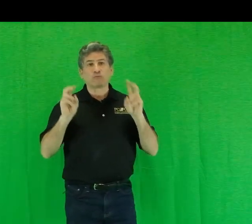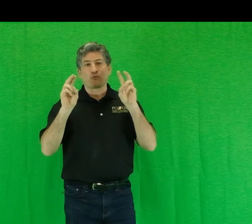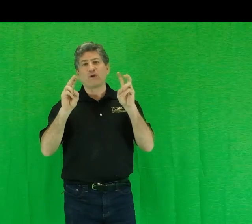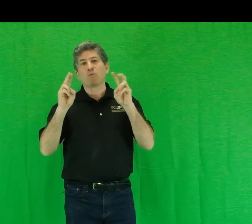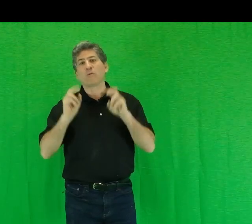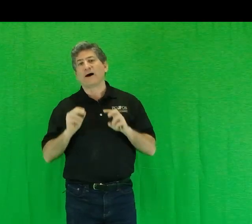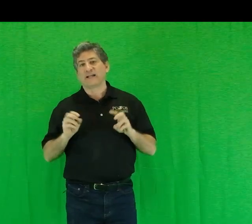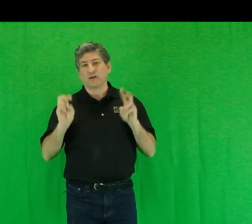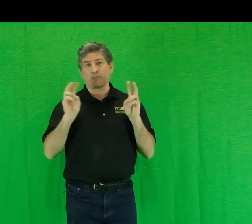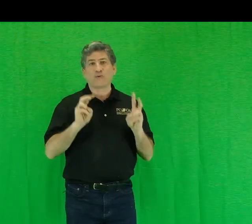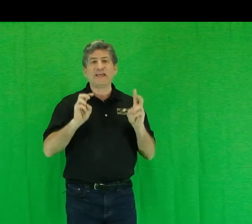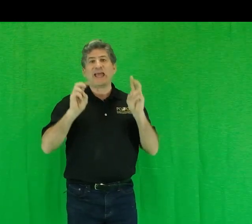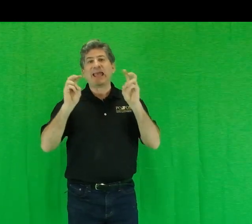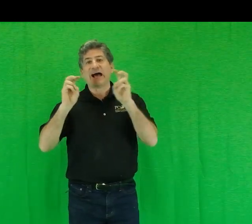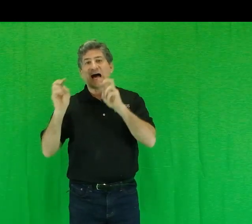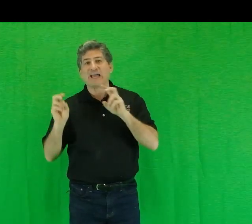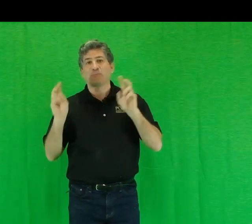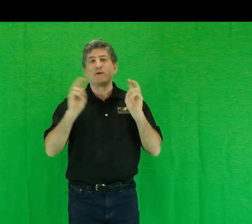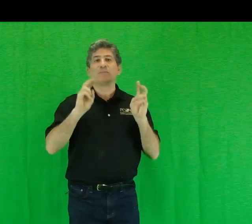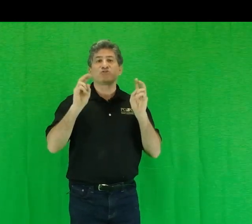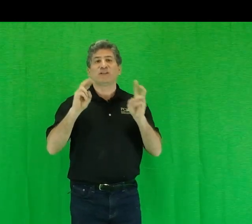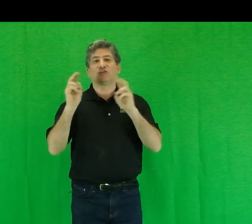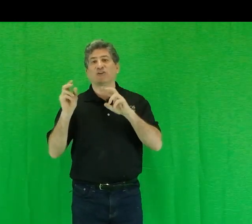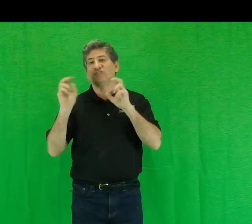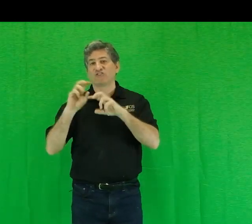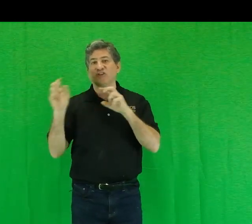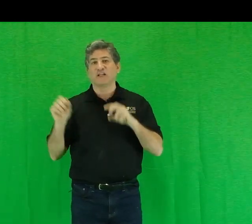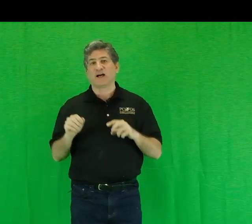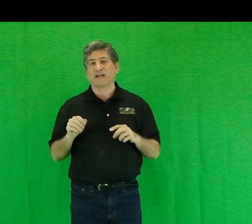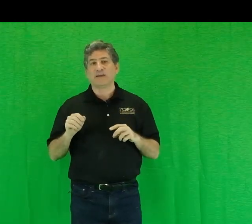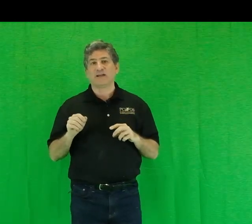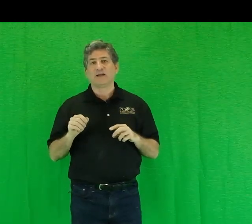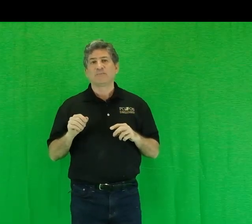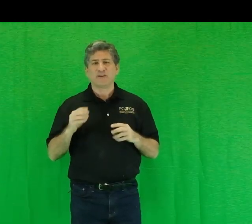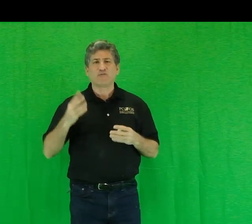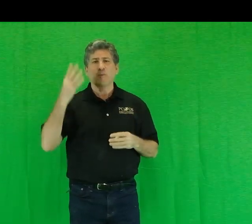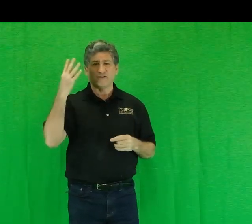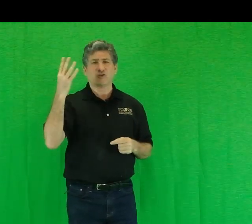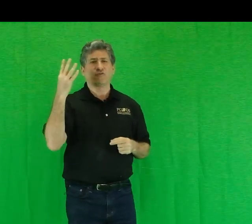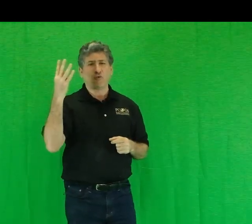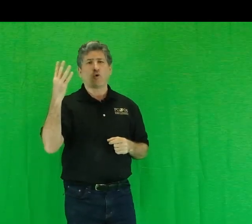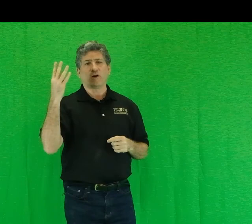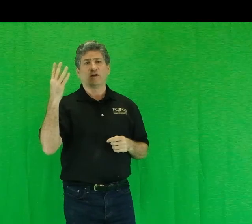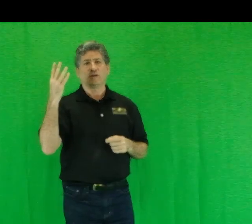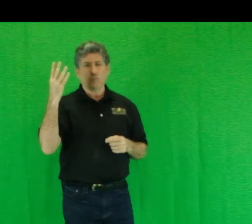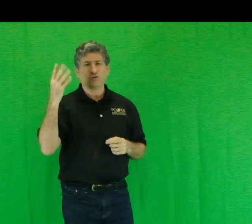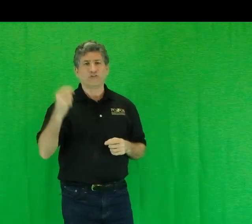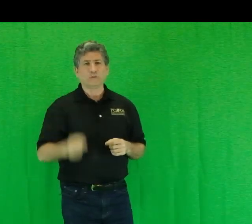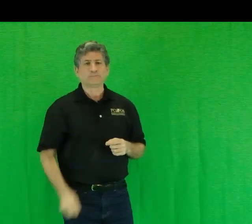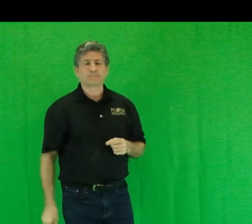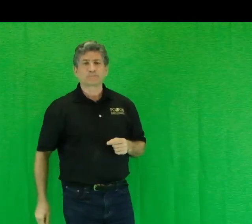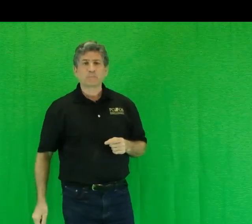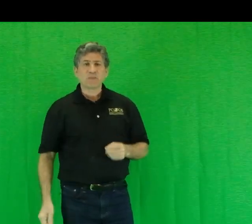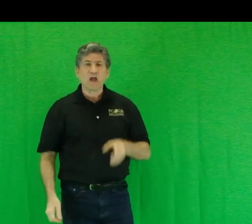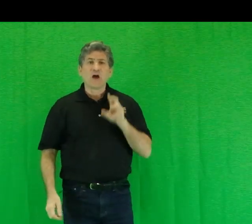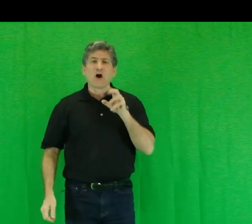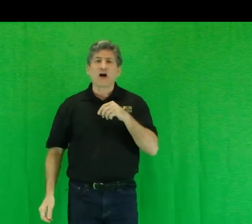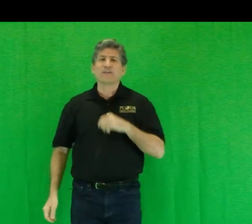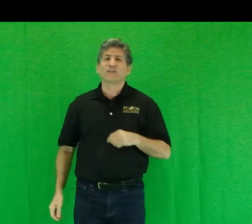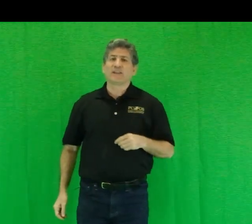pre-robotic, pre-AI, pre-machine learning digital economy, the aforementioned four will do. Hawkins and